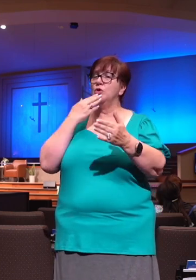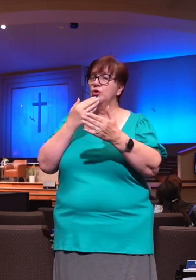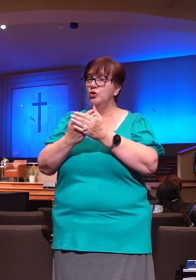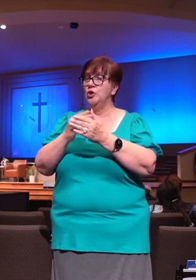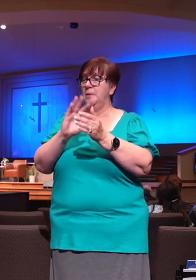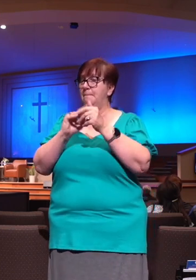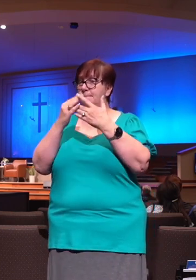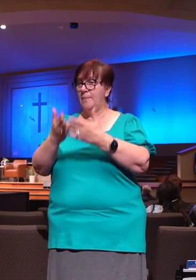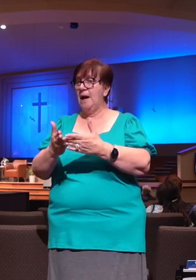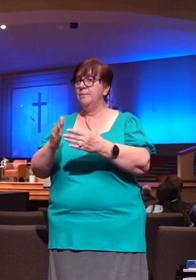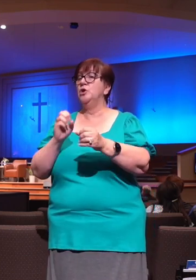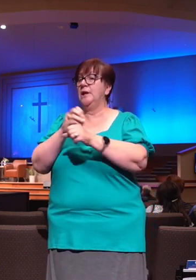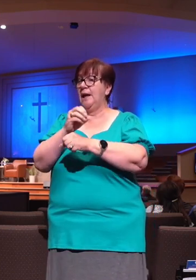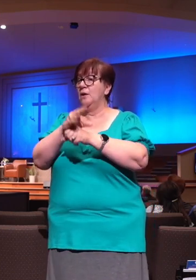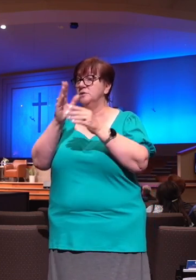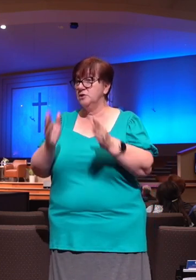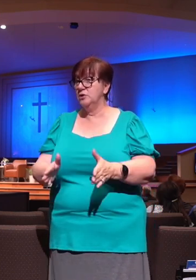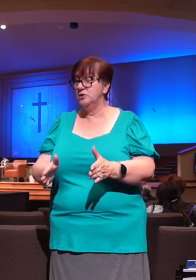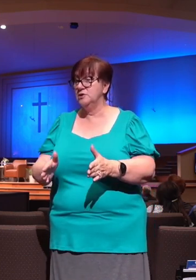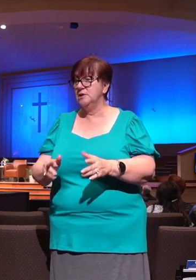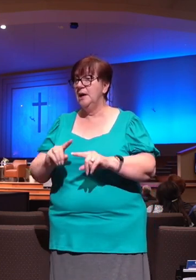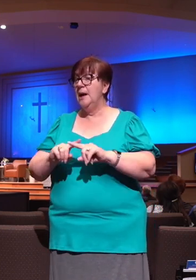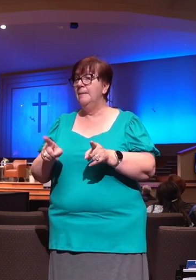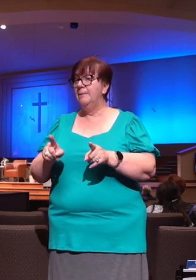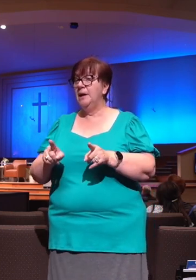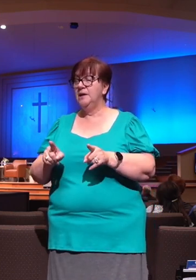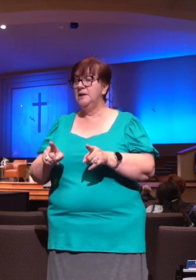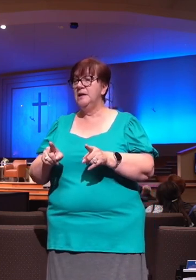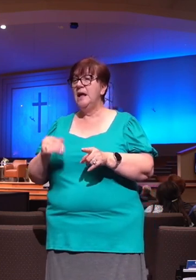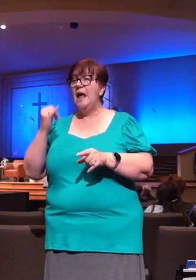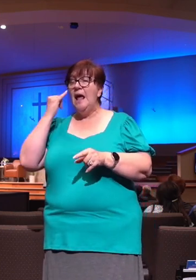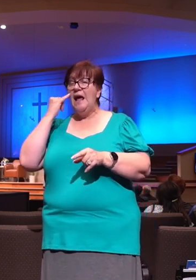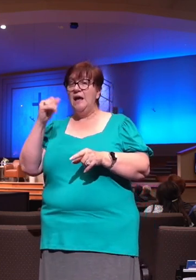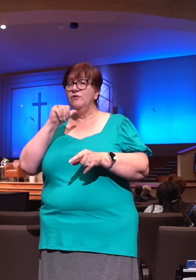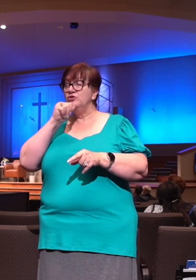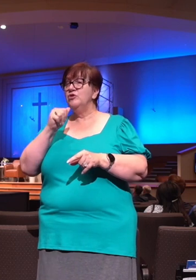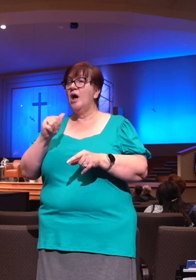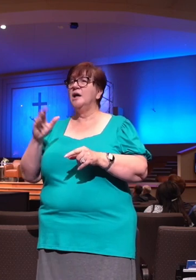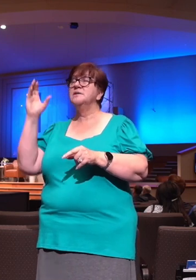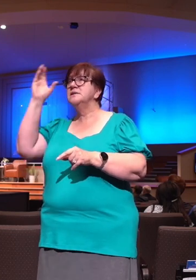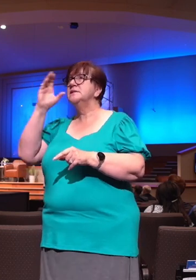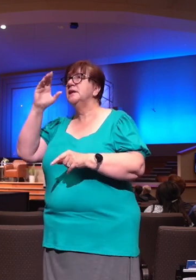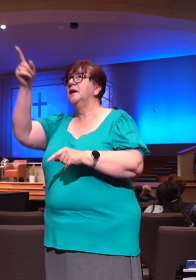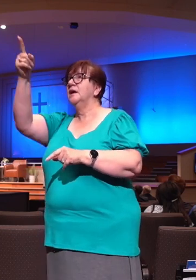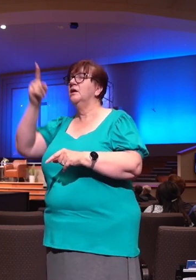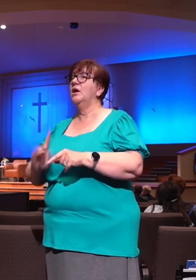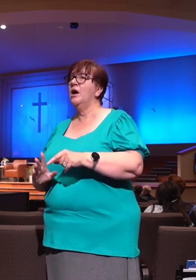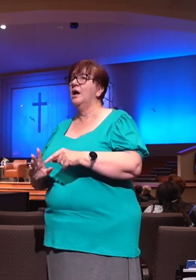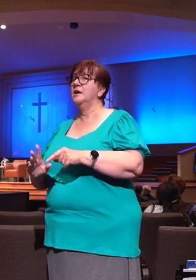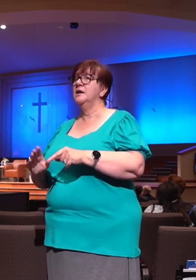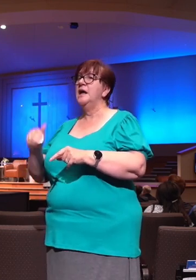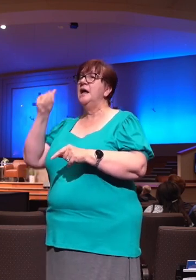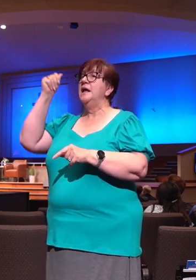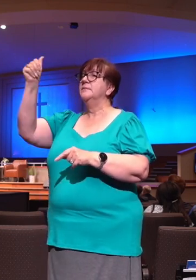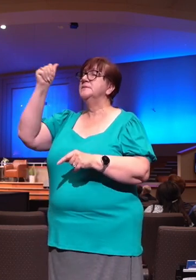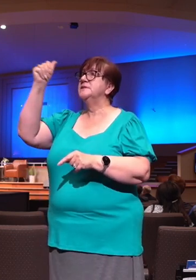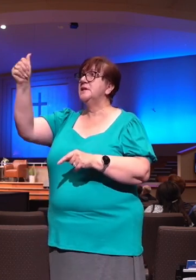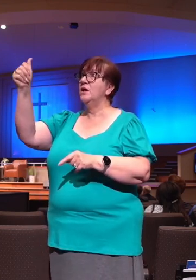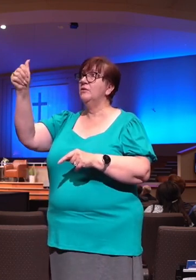tell you this. It will be no good to go seek biblical counseling if you're not seeking God in his face. He is a wonderful counselor. There is no better counsel